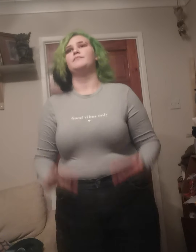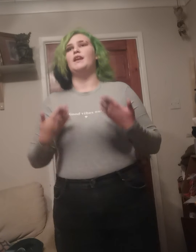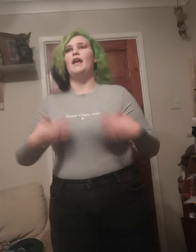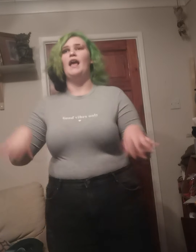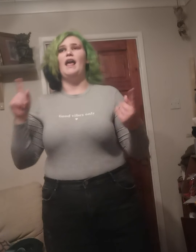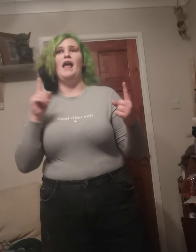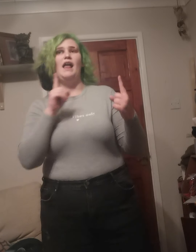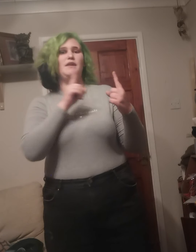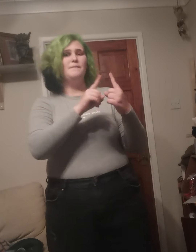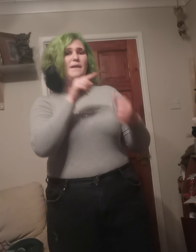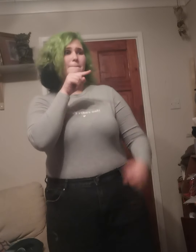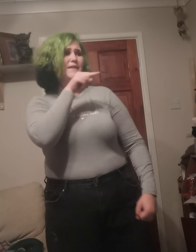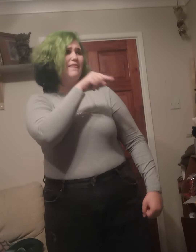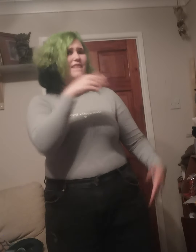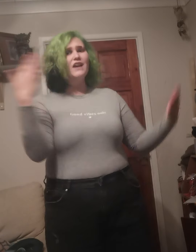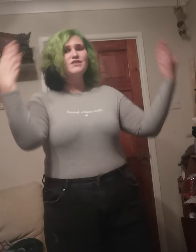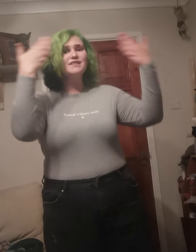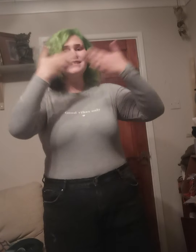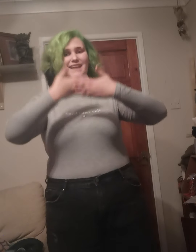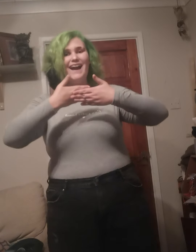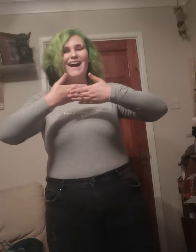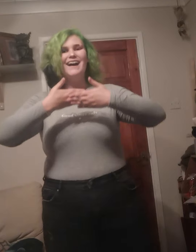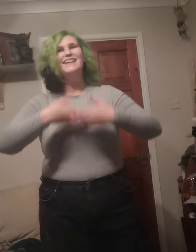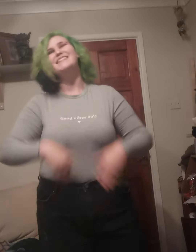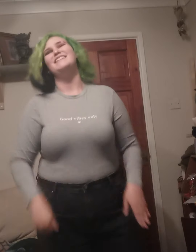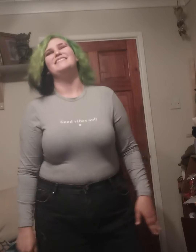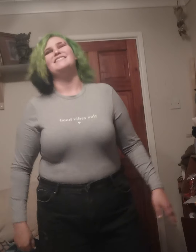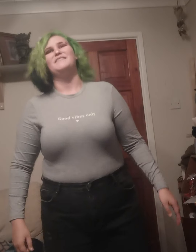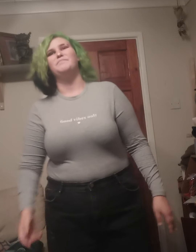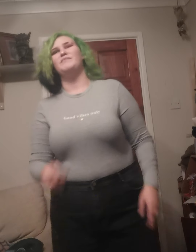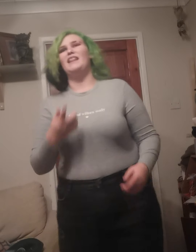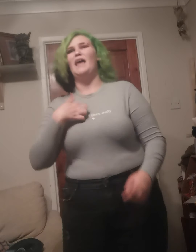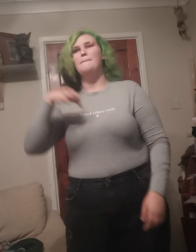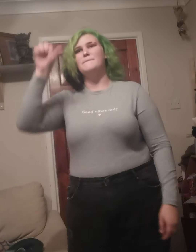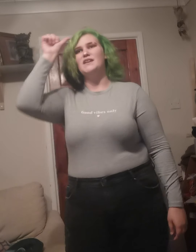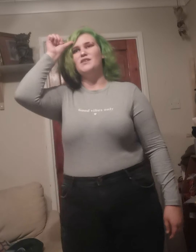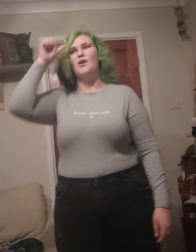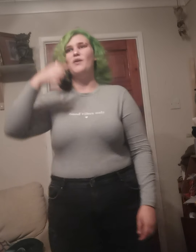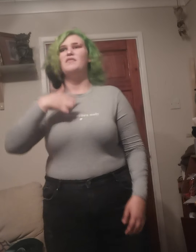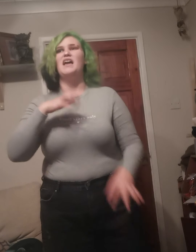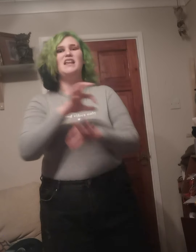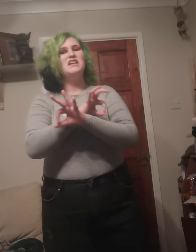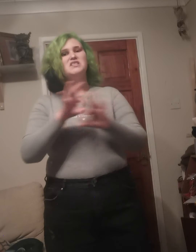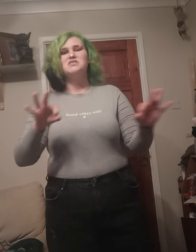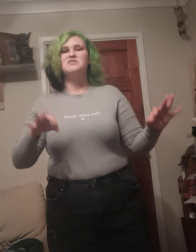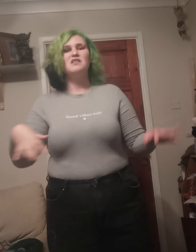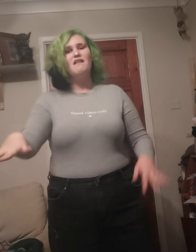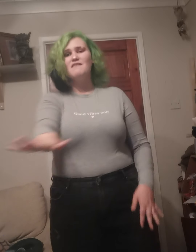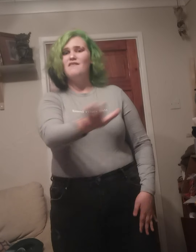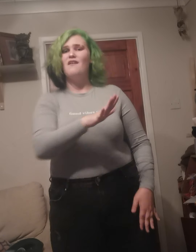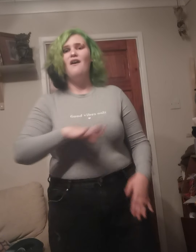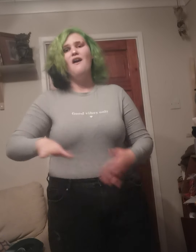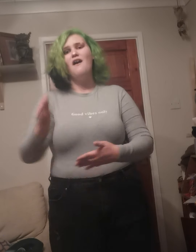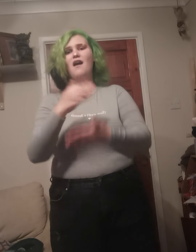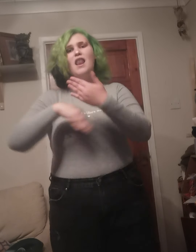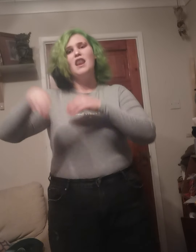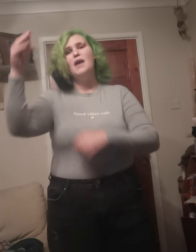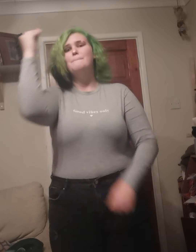And meet me this night And let me know that it's not all in